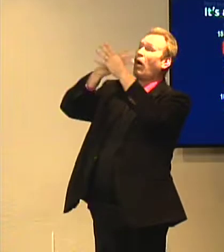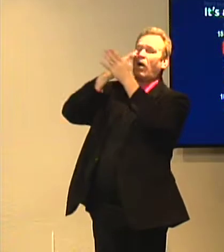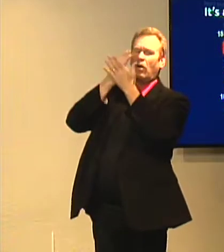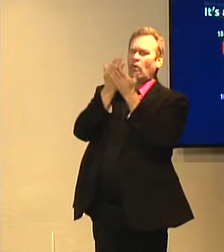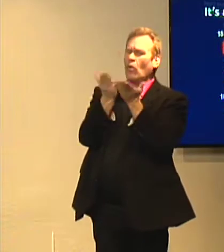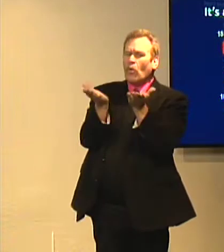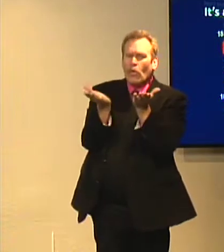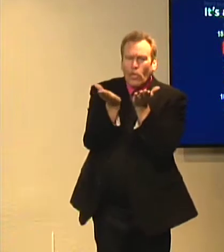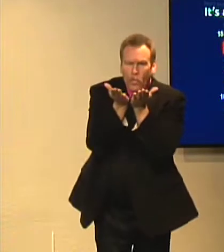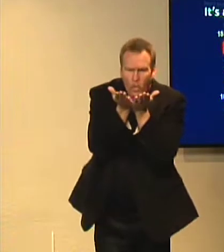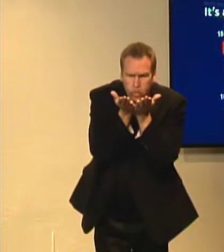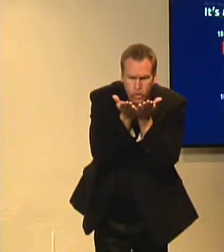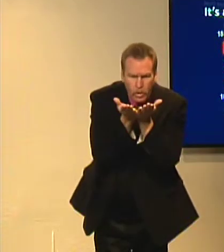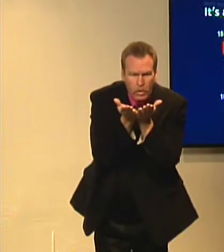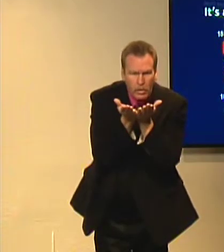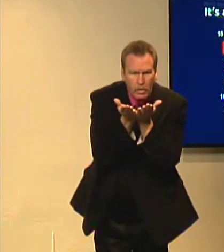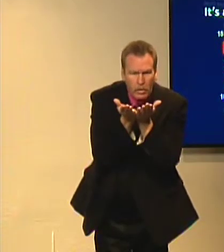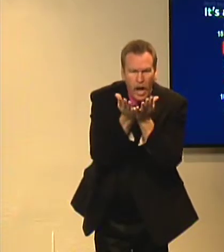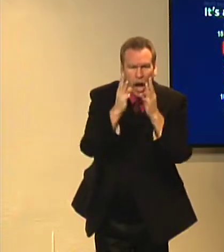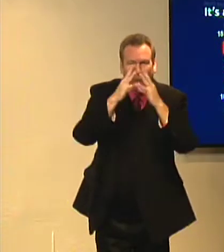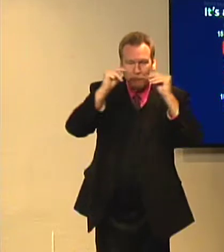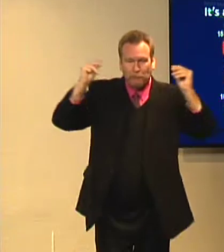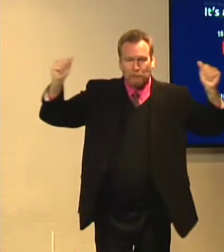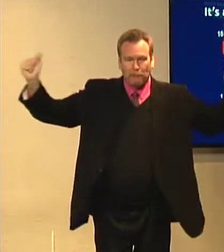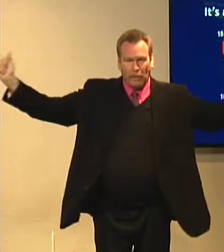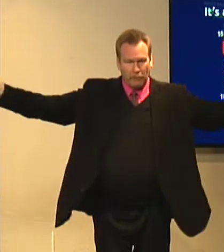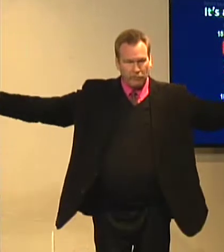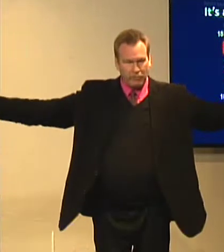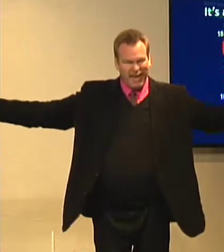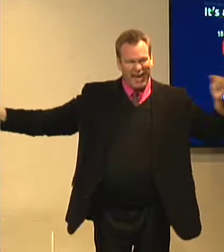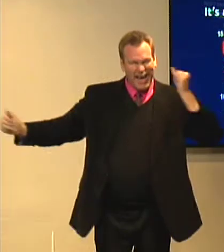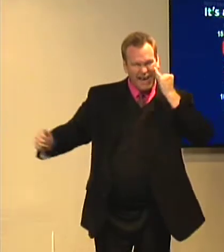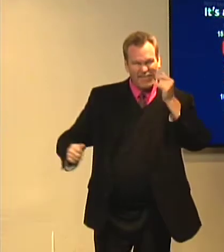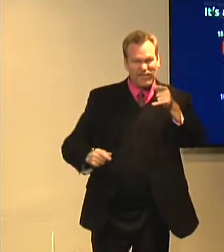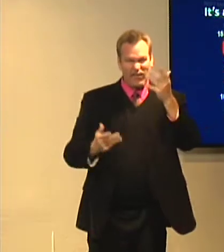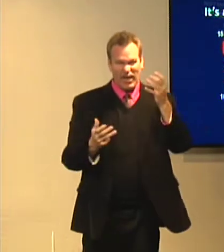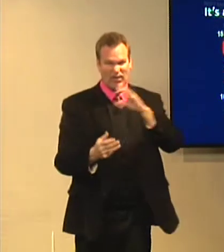was nothing made. The universe would be completely gone without Christ.